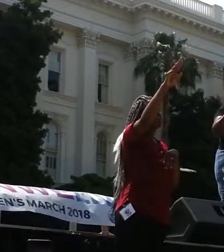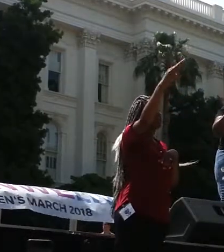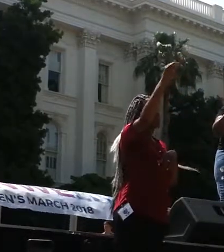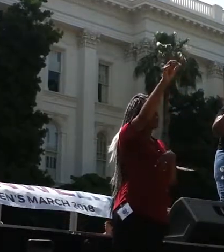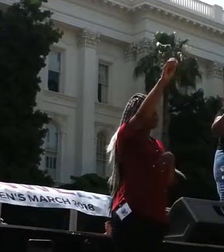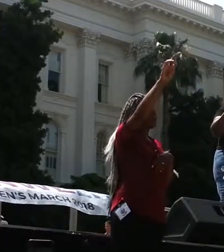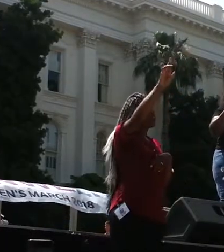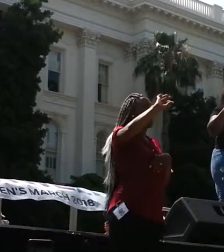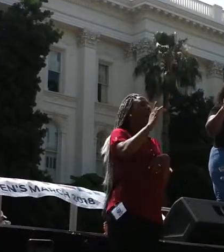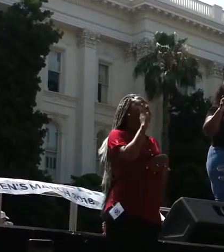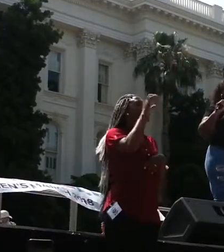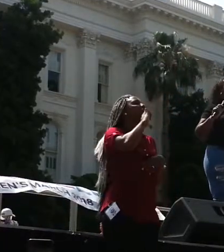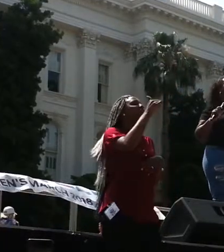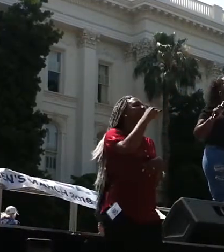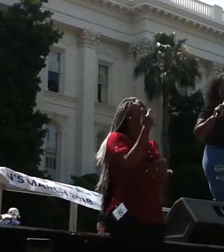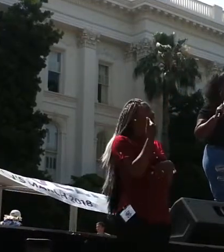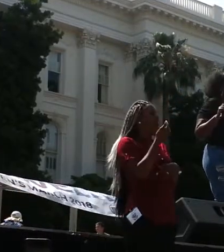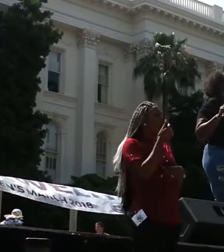I will not compromise.